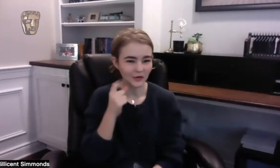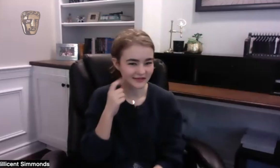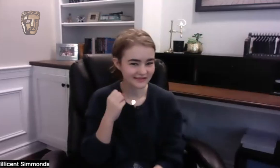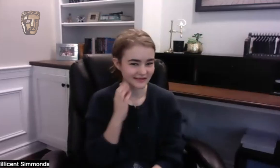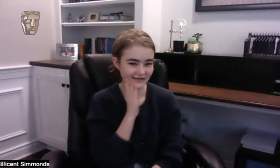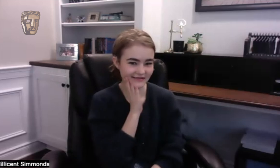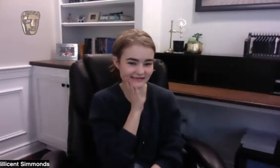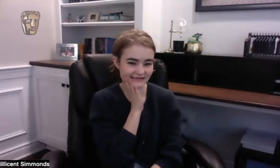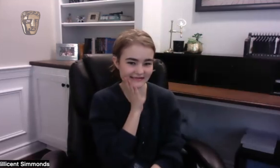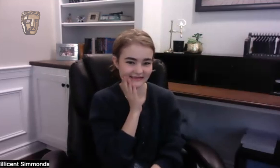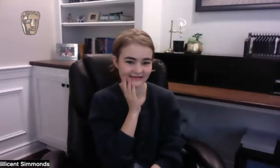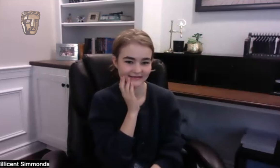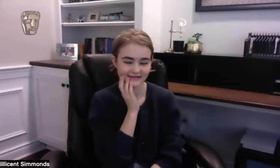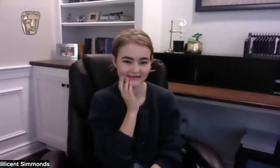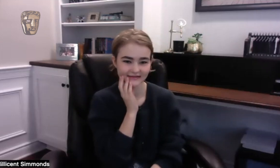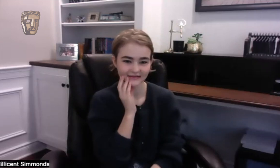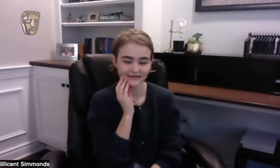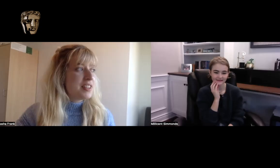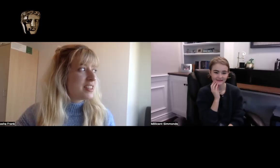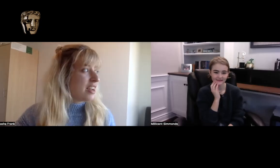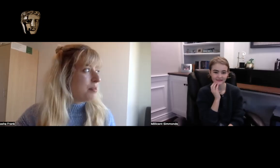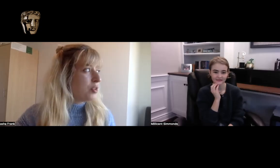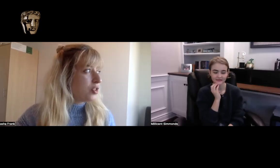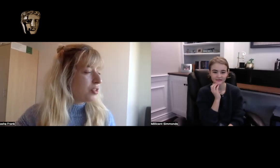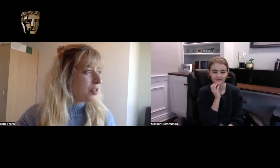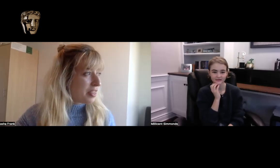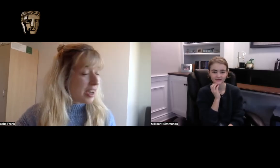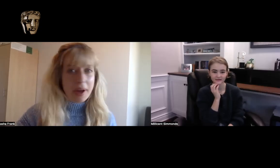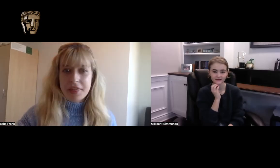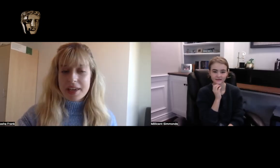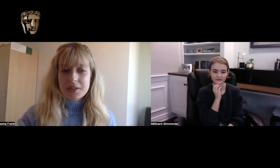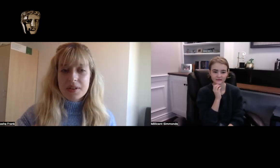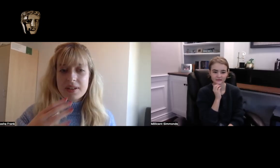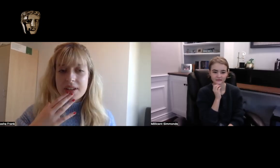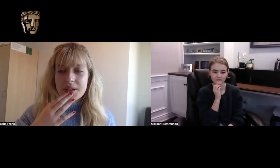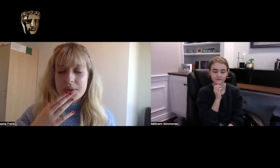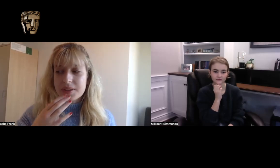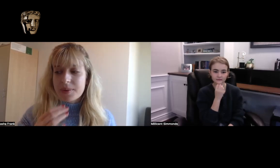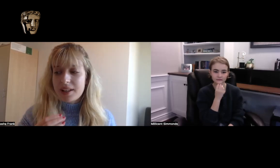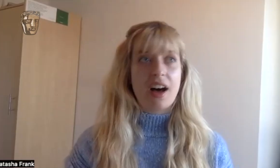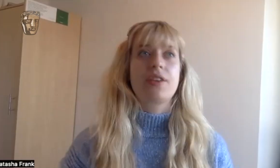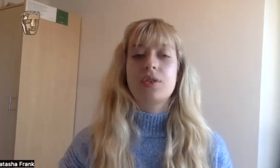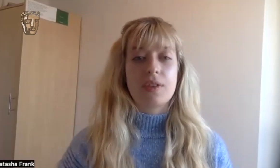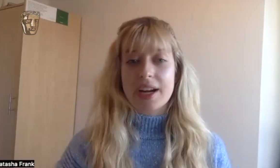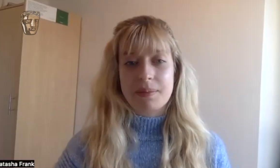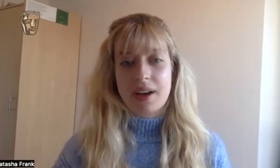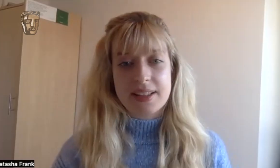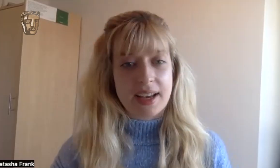haven't seen it I don't think I've heard of that you haven't seen it I'm not sure I I think it's on in New York as well I cried my eyes out